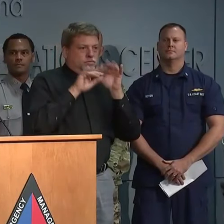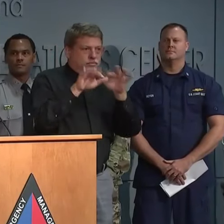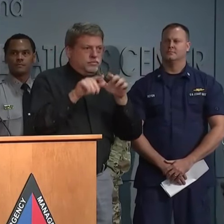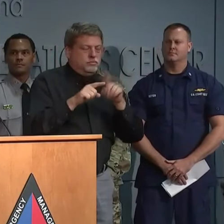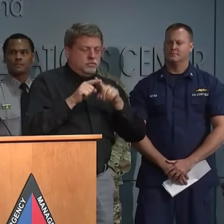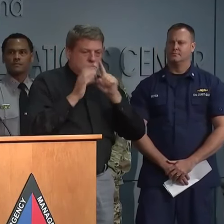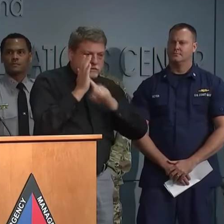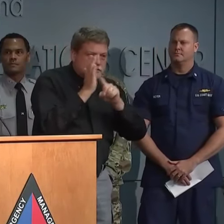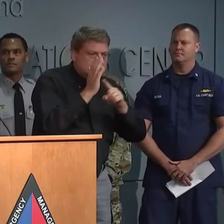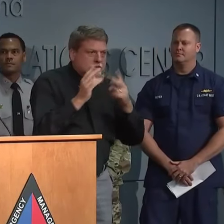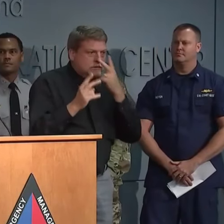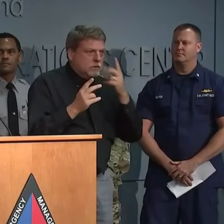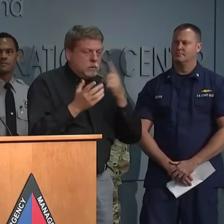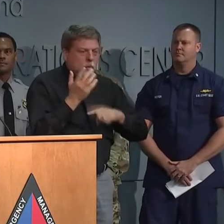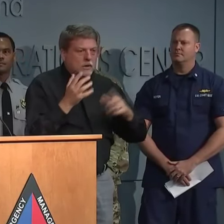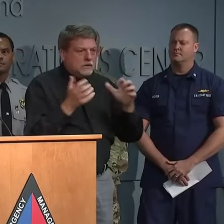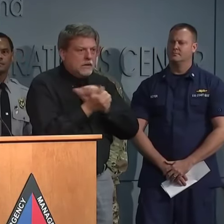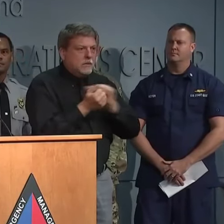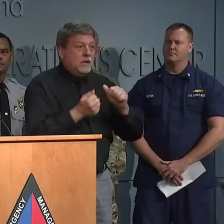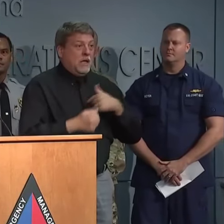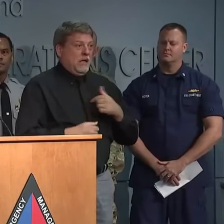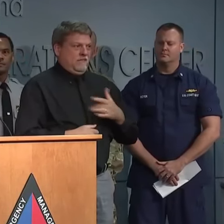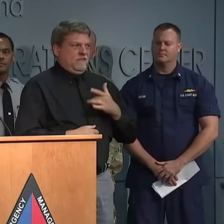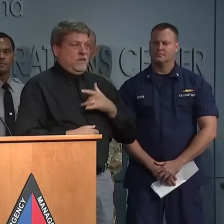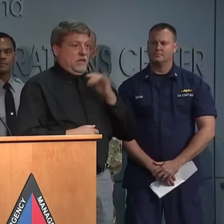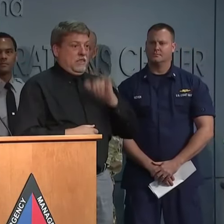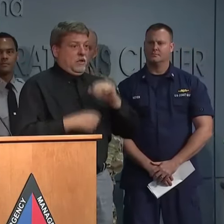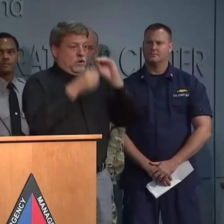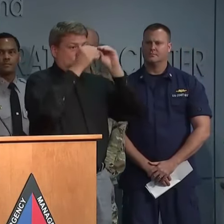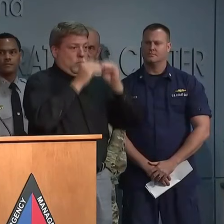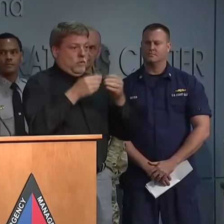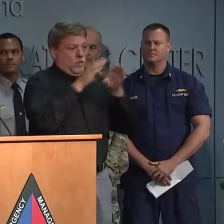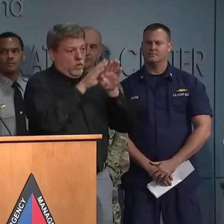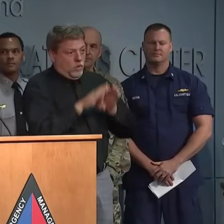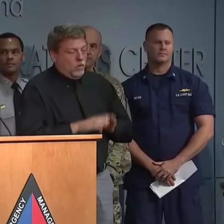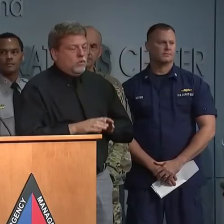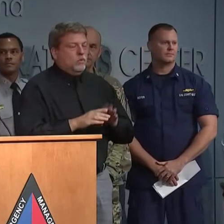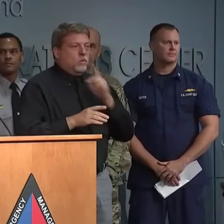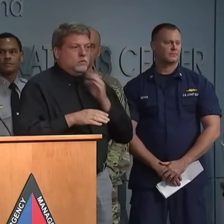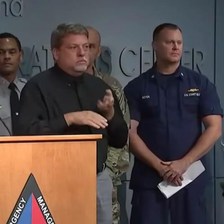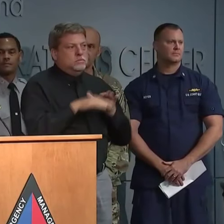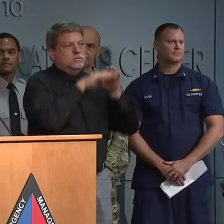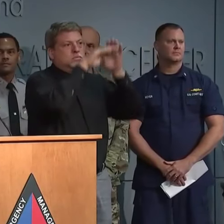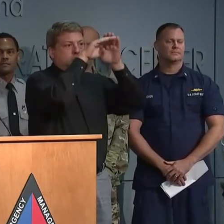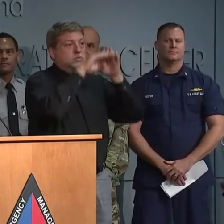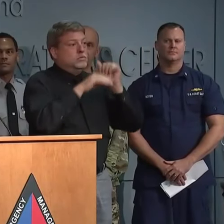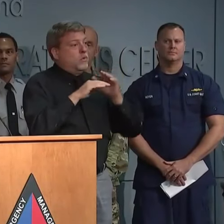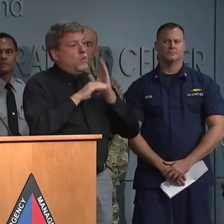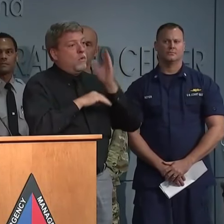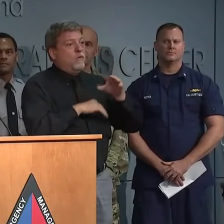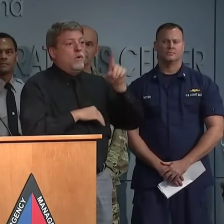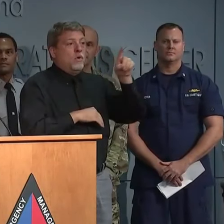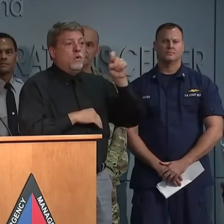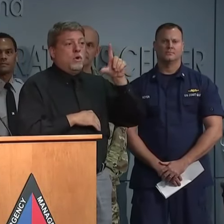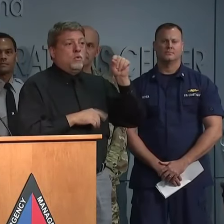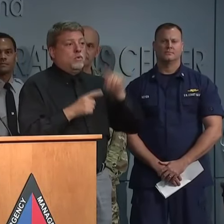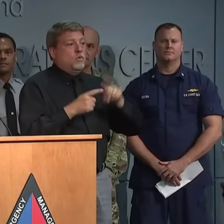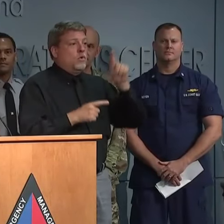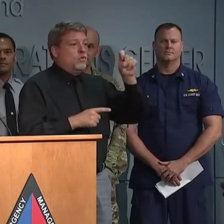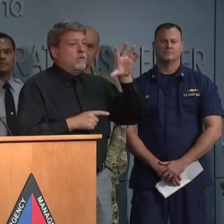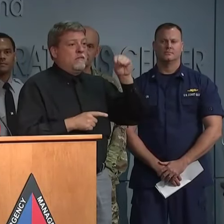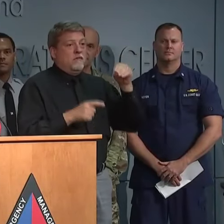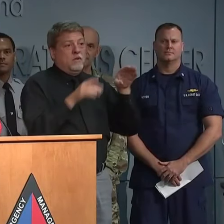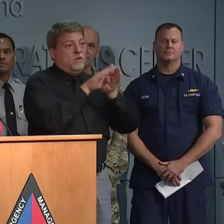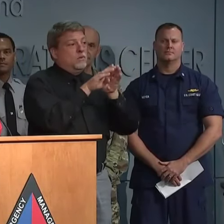throughout the day from where they were at 8 o'clock this morning and approximately 70 roads. May even get up to 120 to 150